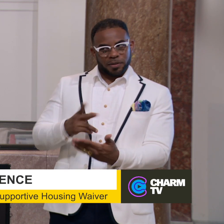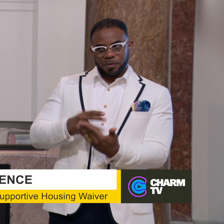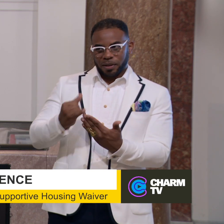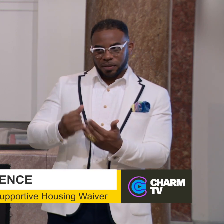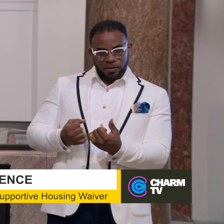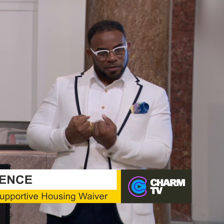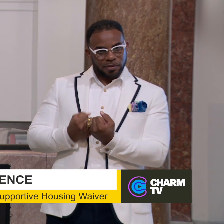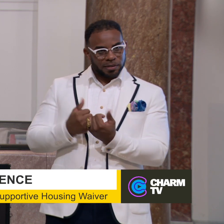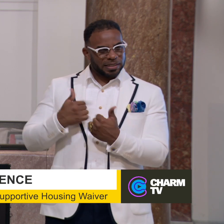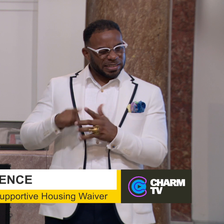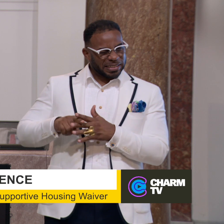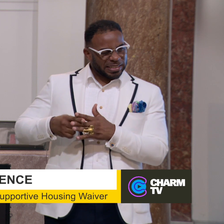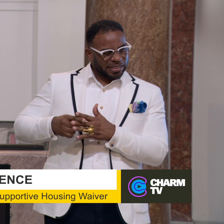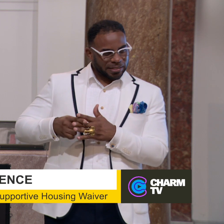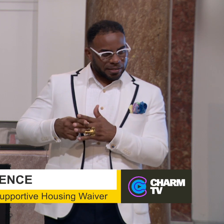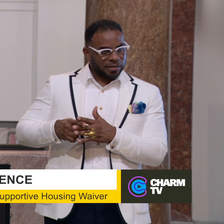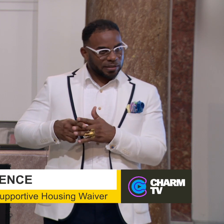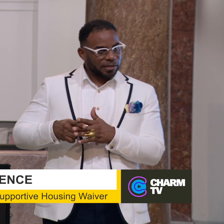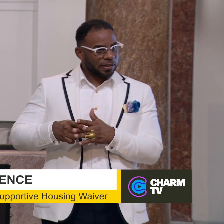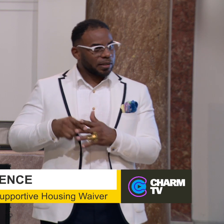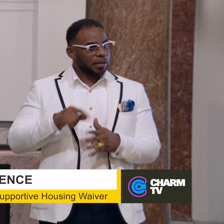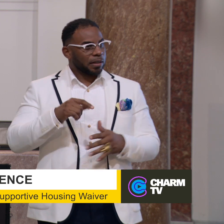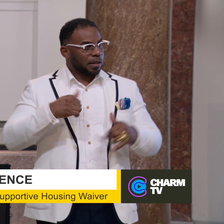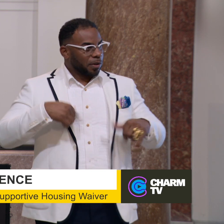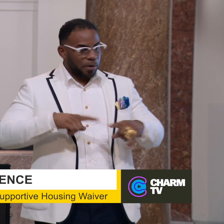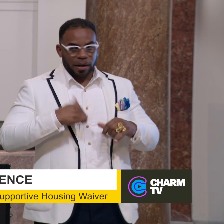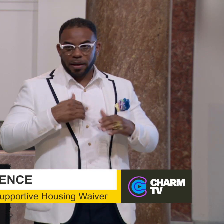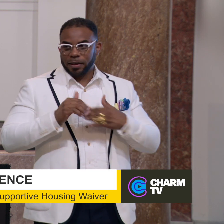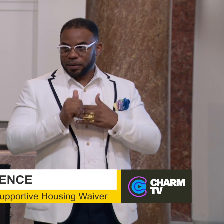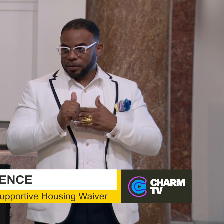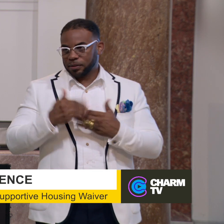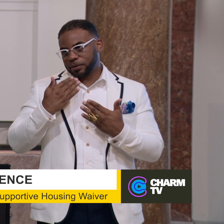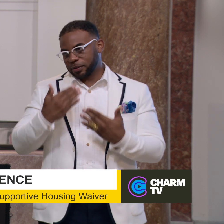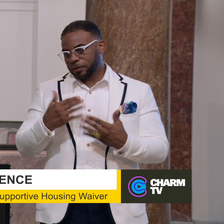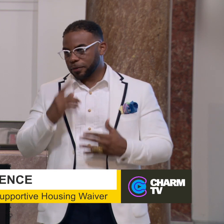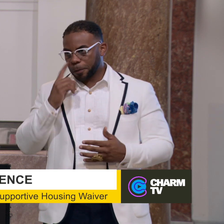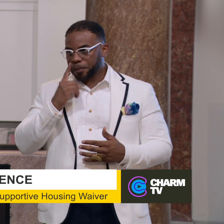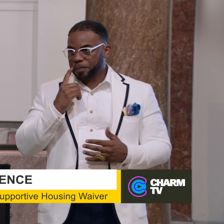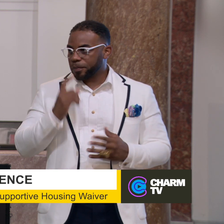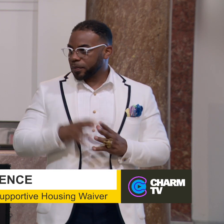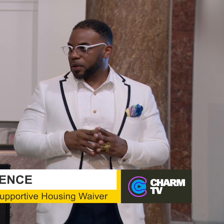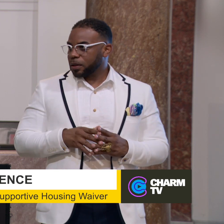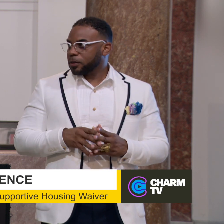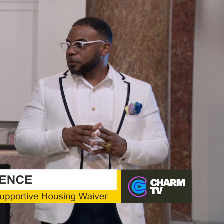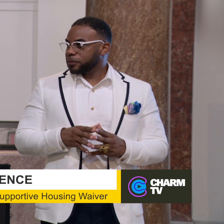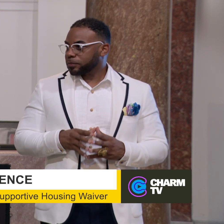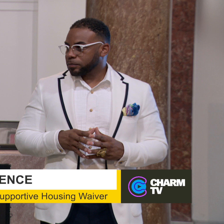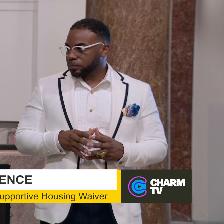project since the very beginning as MOHS has had leadership shifts. She has